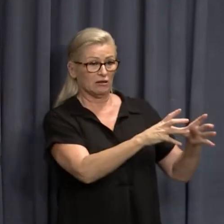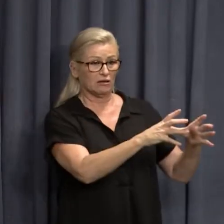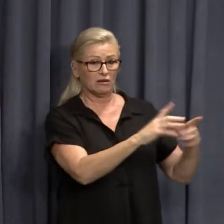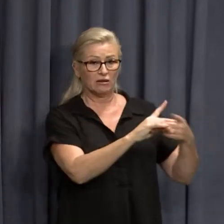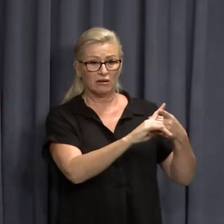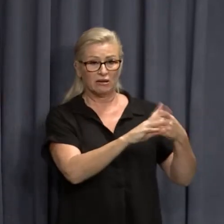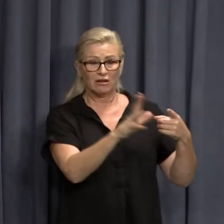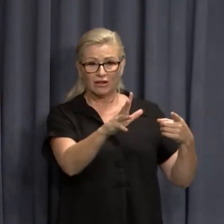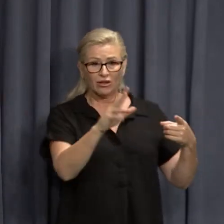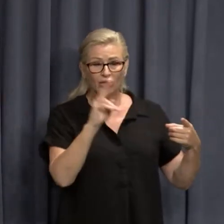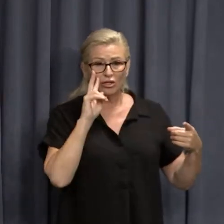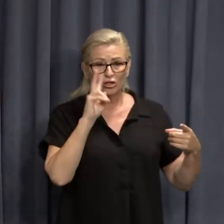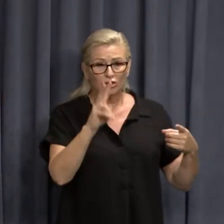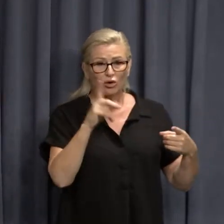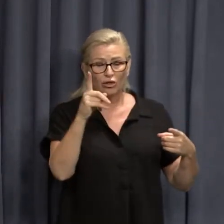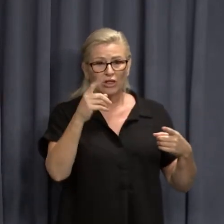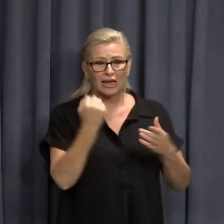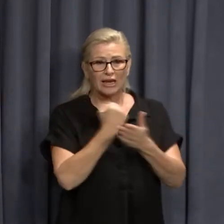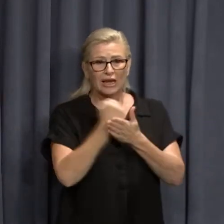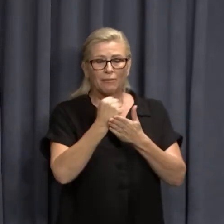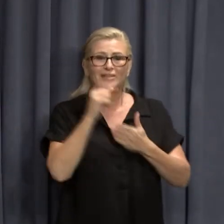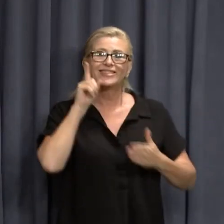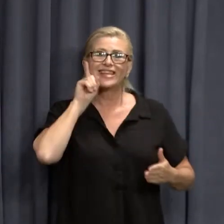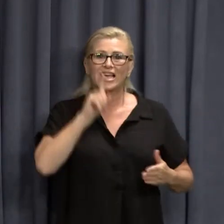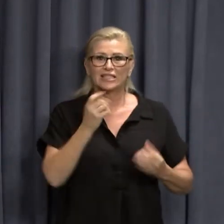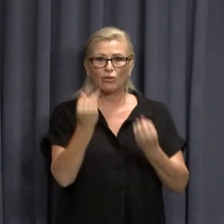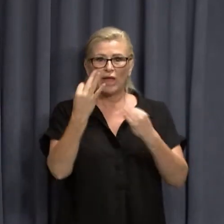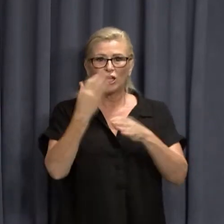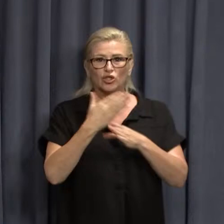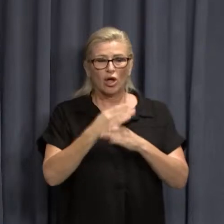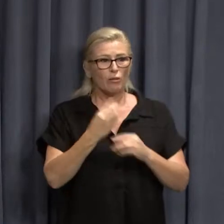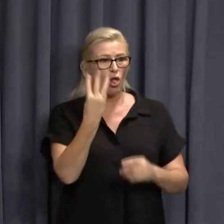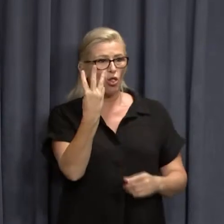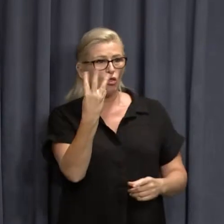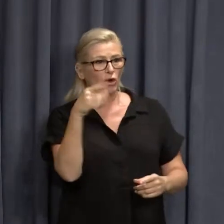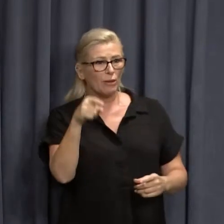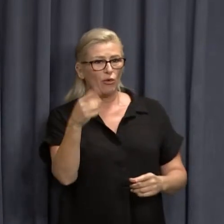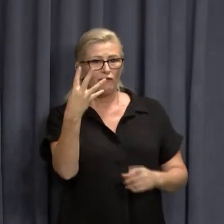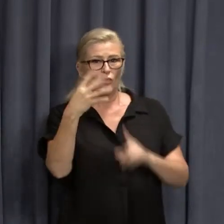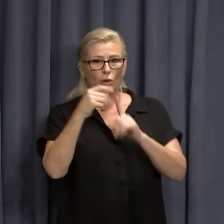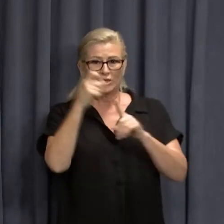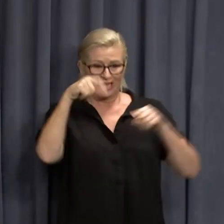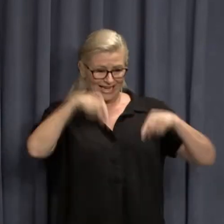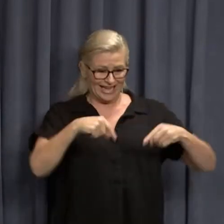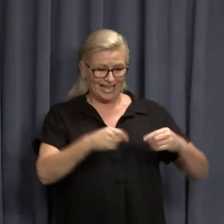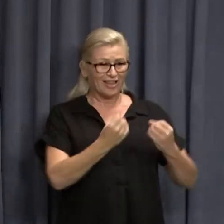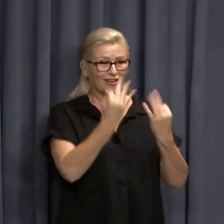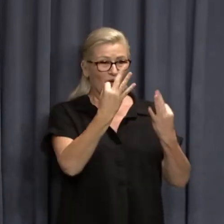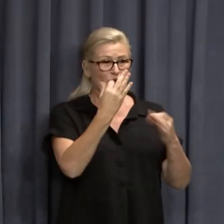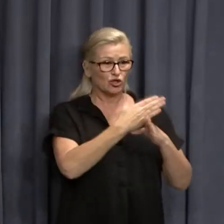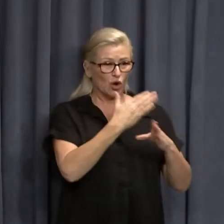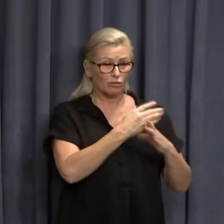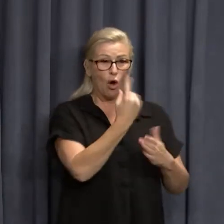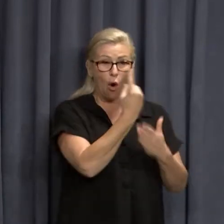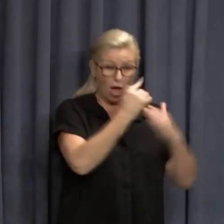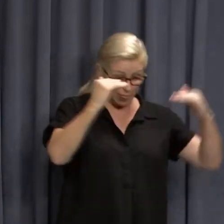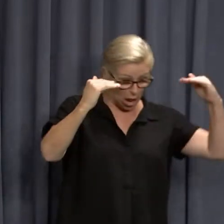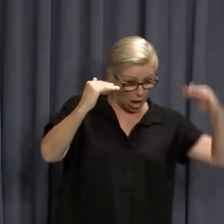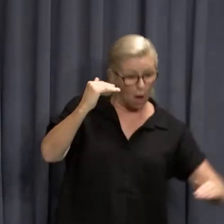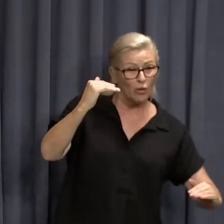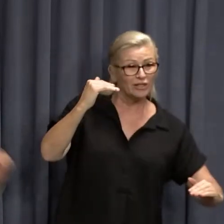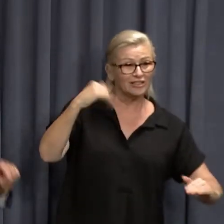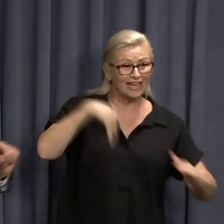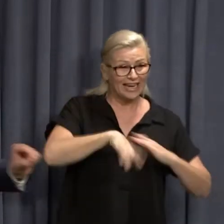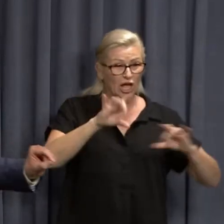know, you saw the unemployment figures that came out yesterday, 3.4% unemployment rate here in Western Australia, the lowest of all the states by a long, long way.